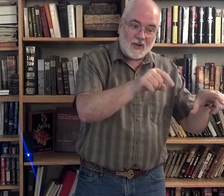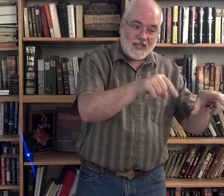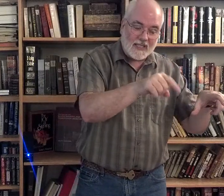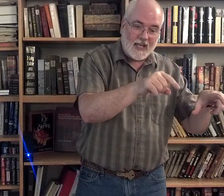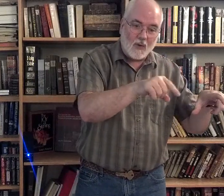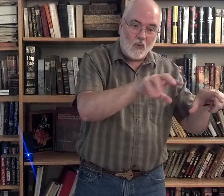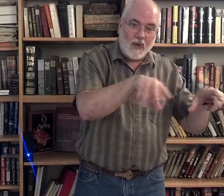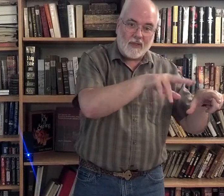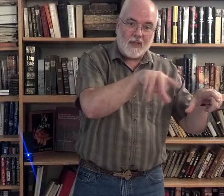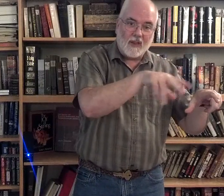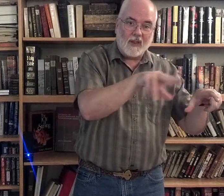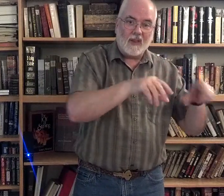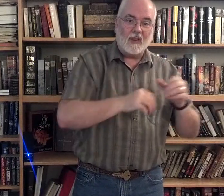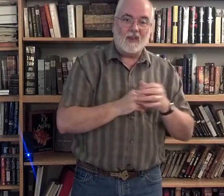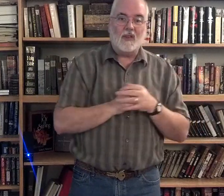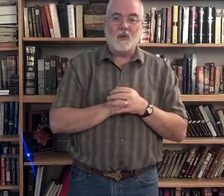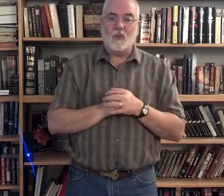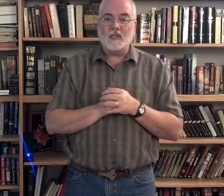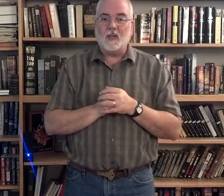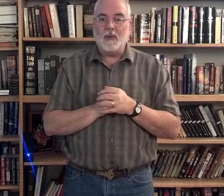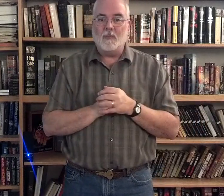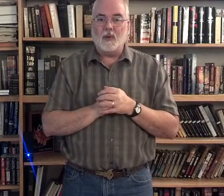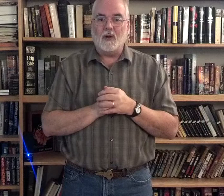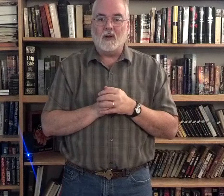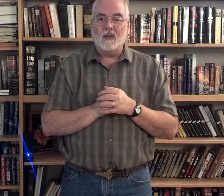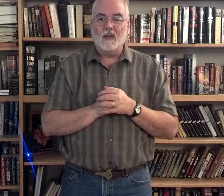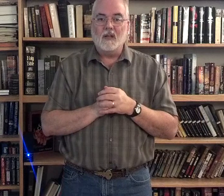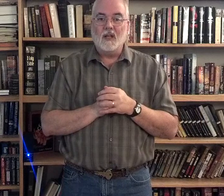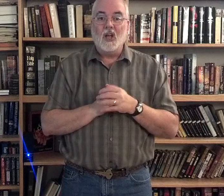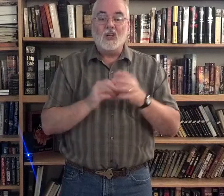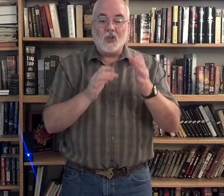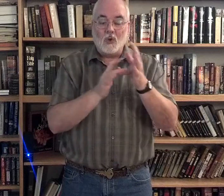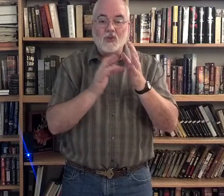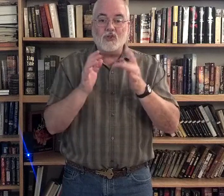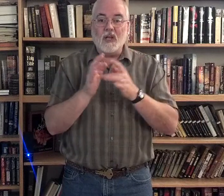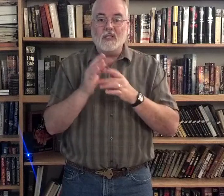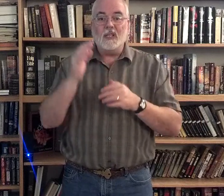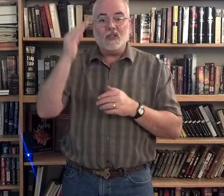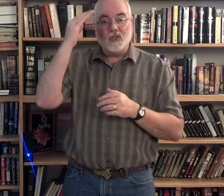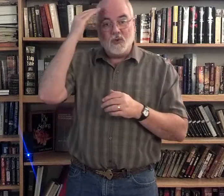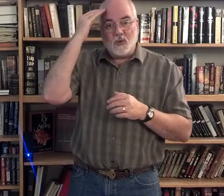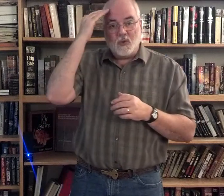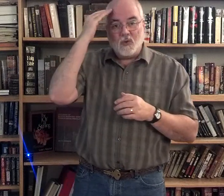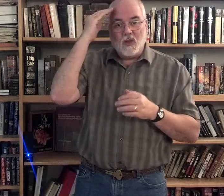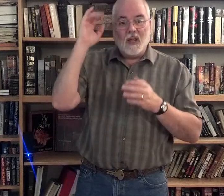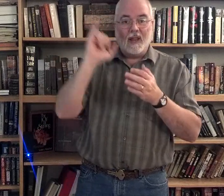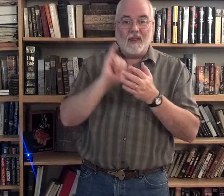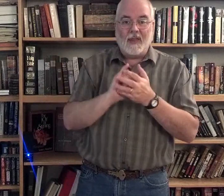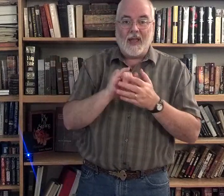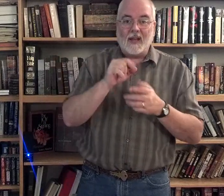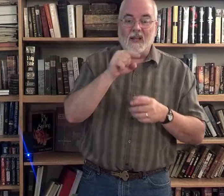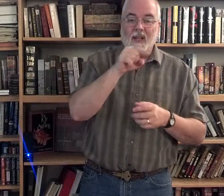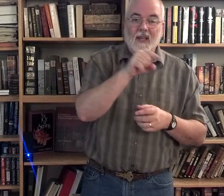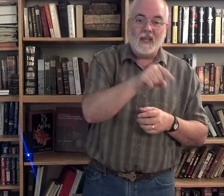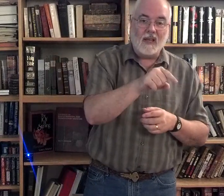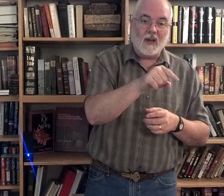sitting with the rest of the people here. So, Jesus knew that he. Okay.